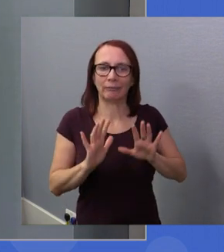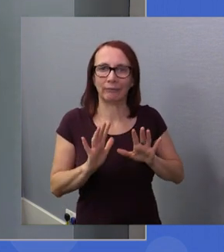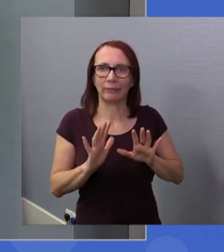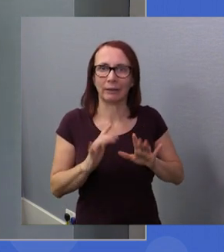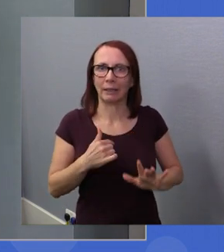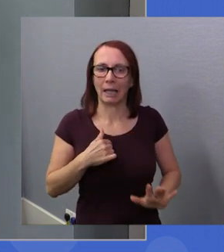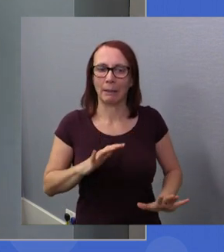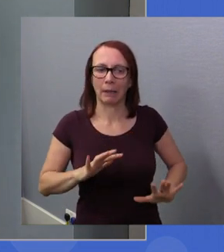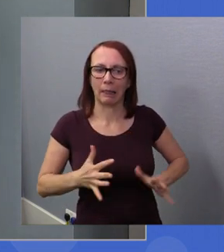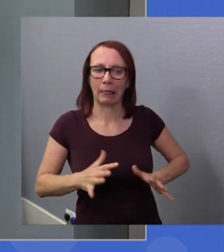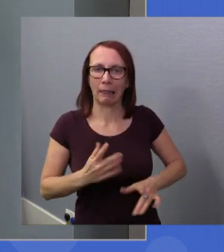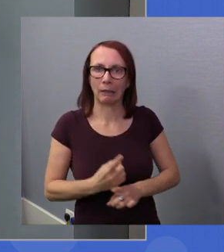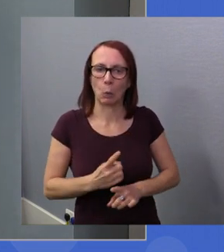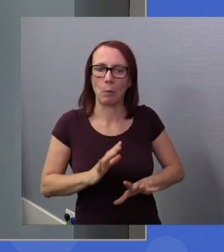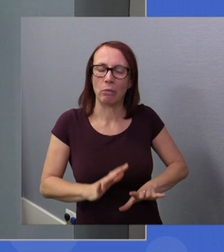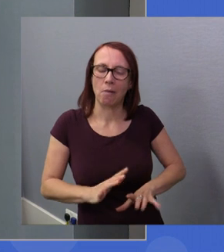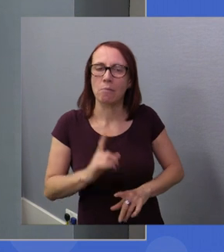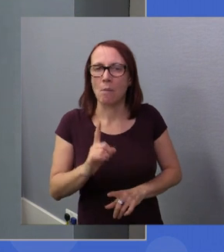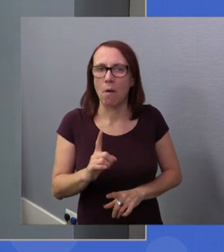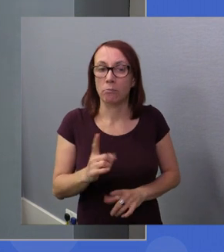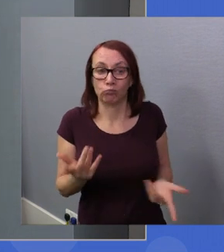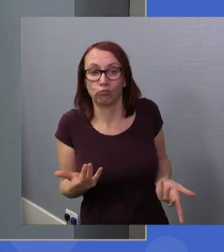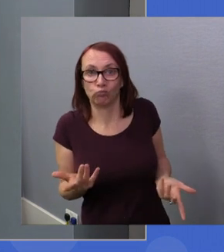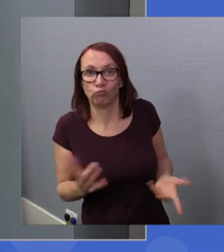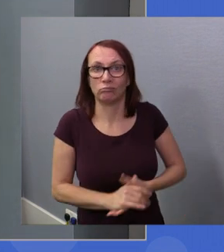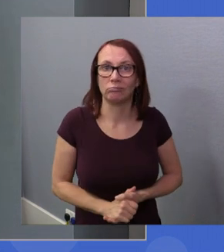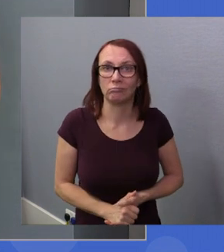confident about speaking about it, but here we are.